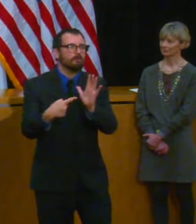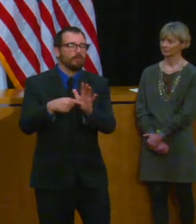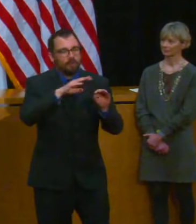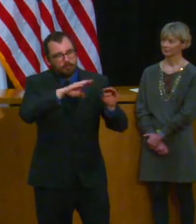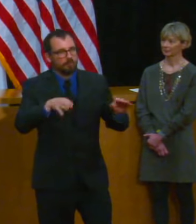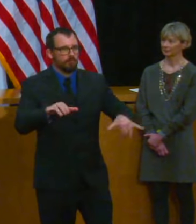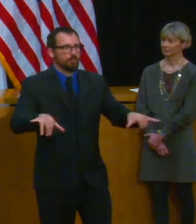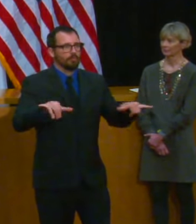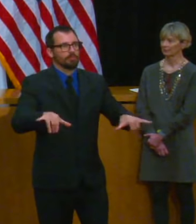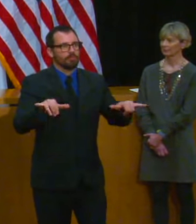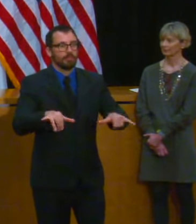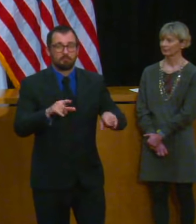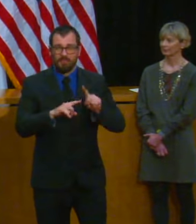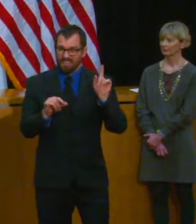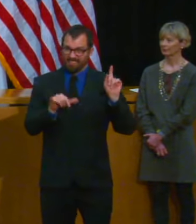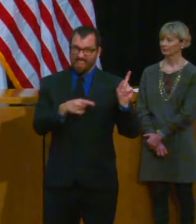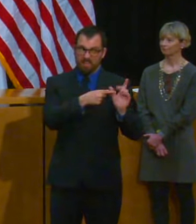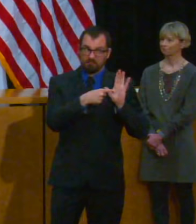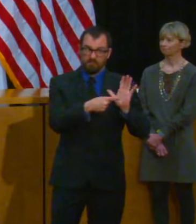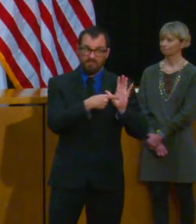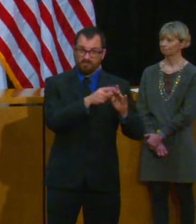most likely versus what's not likely?